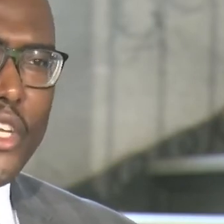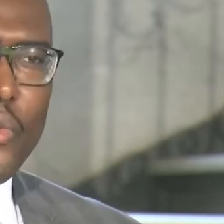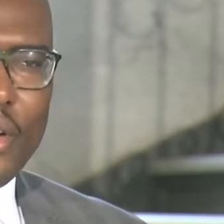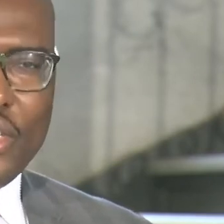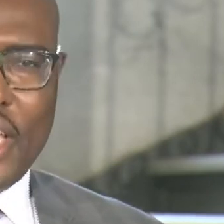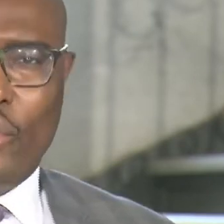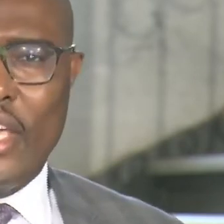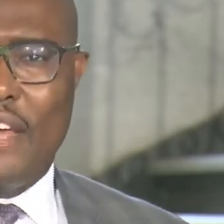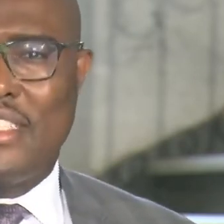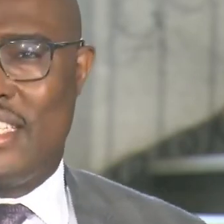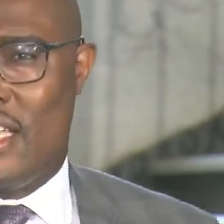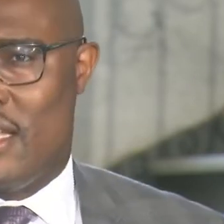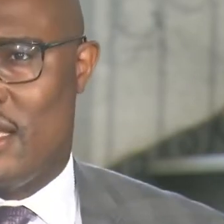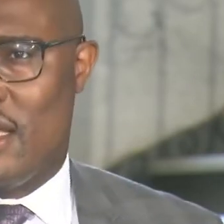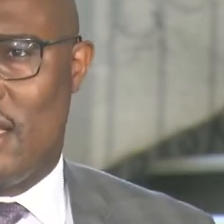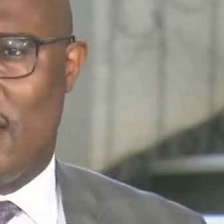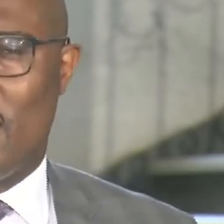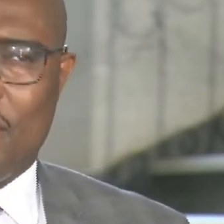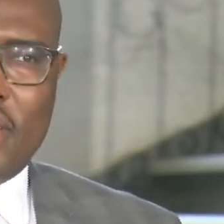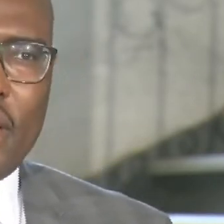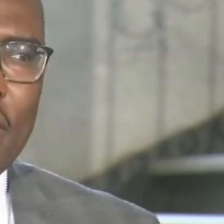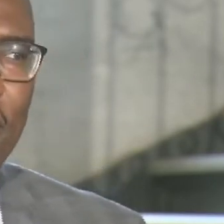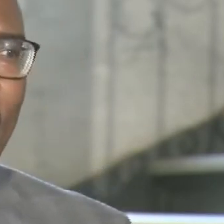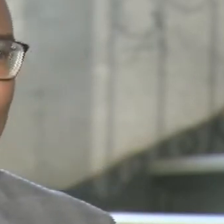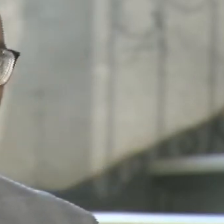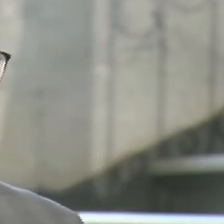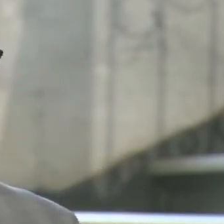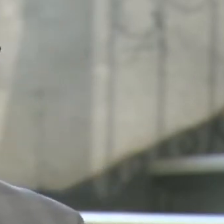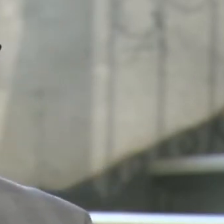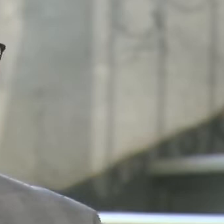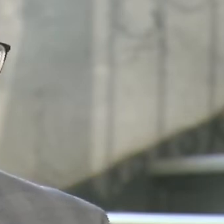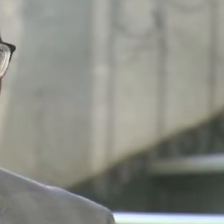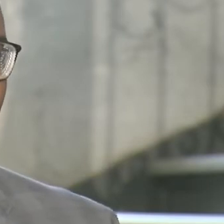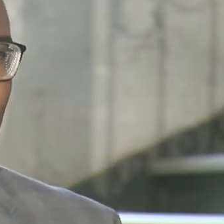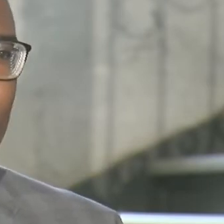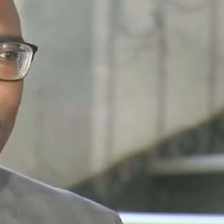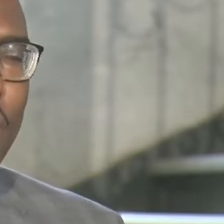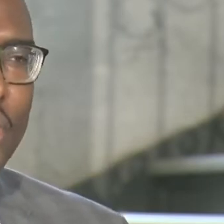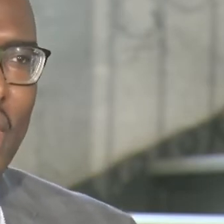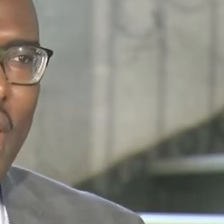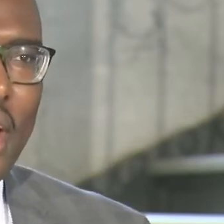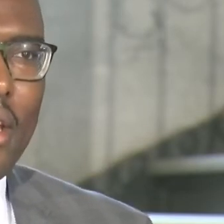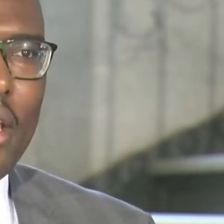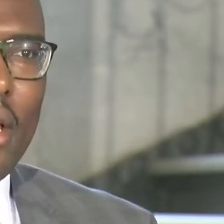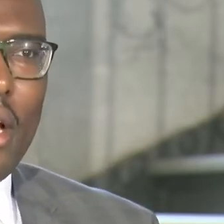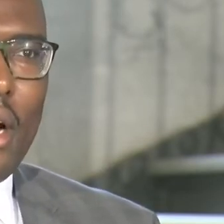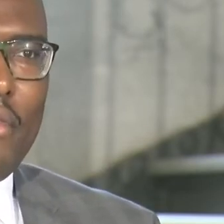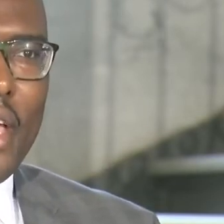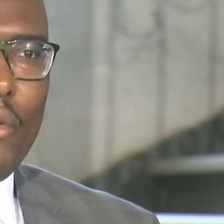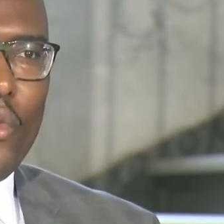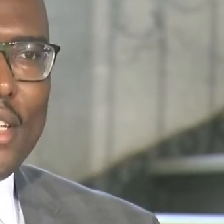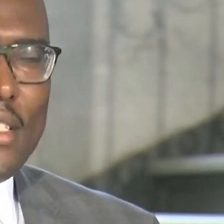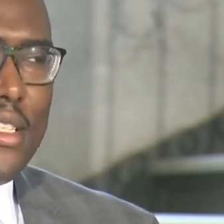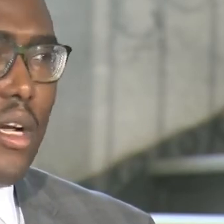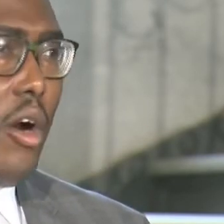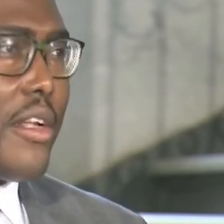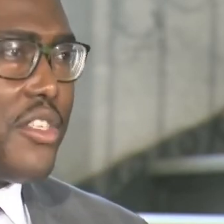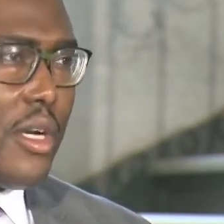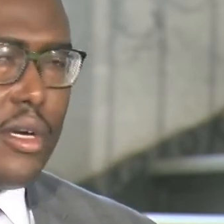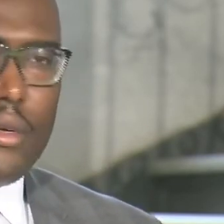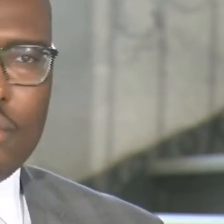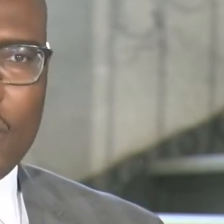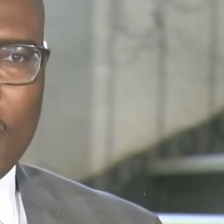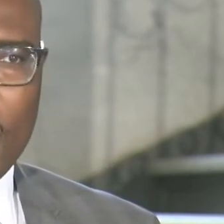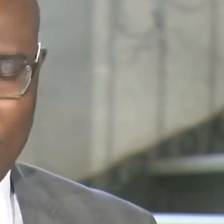days, we do understand we have seen a uptick in violent crime. Uh, we understand, uh, that residents are